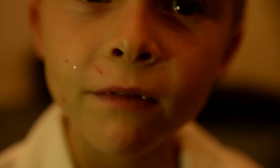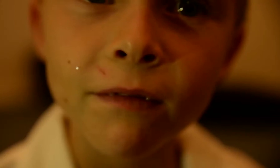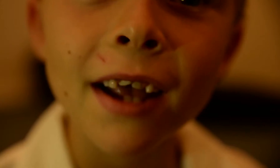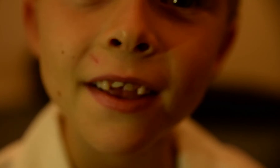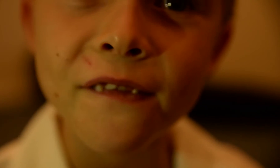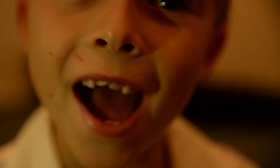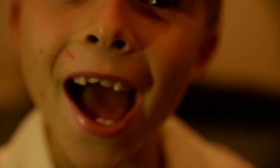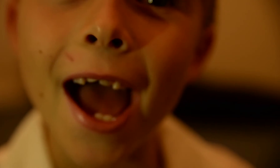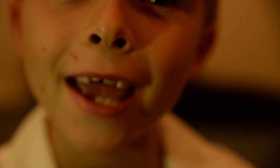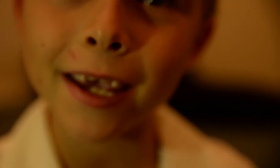FUNK-D-FY